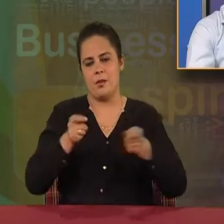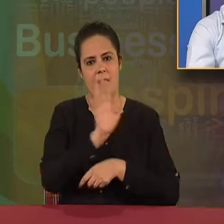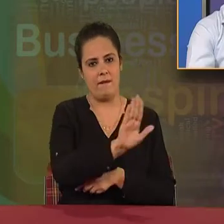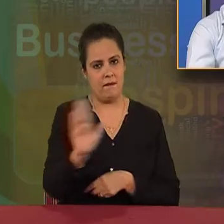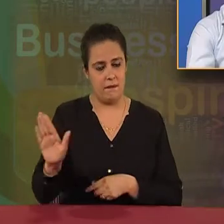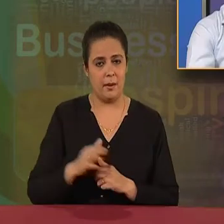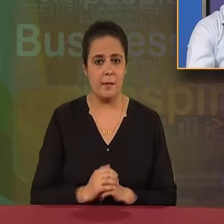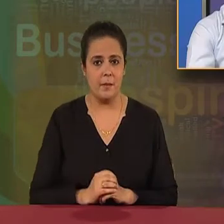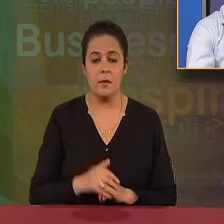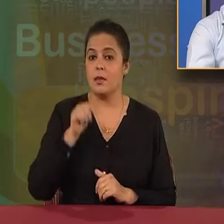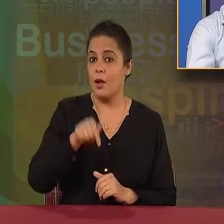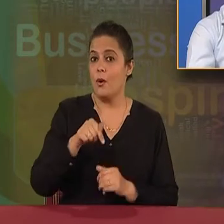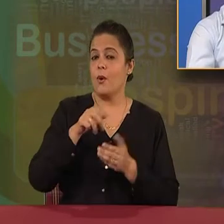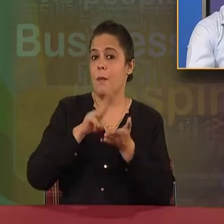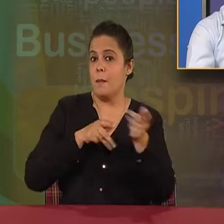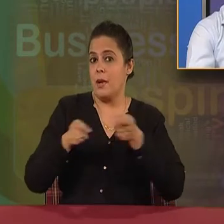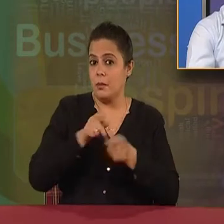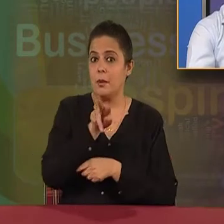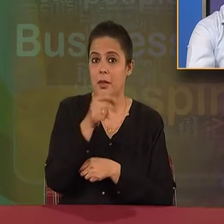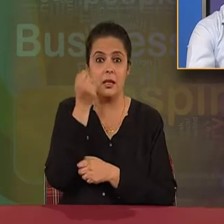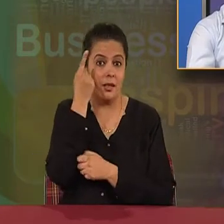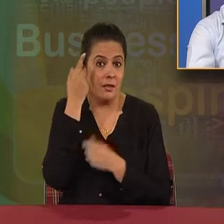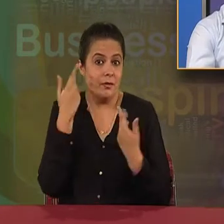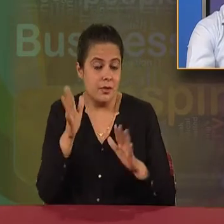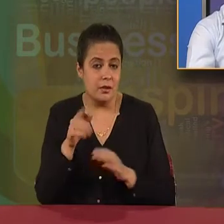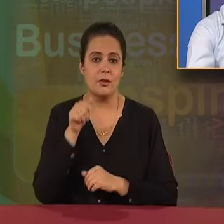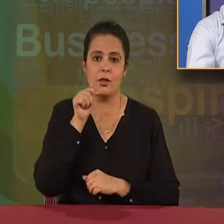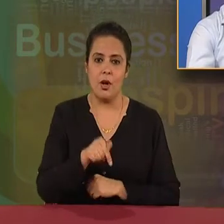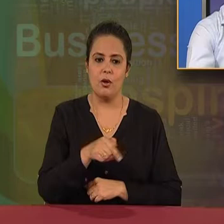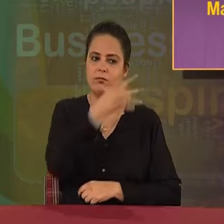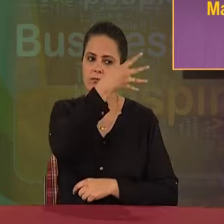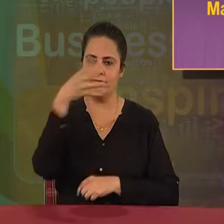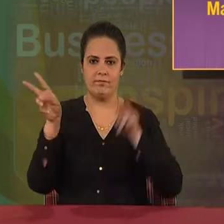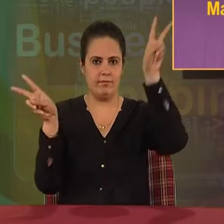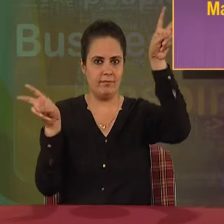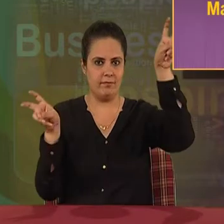Students, after getting the meaning of management, let me have an expert definition.